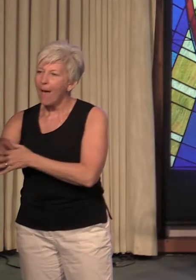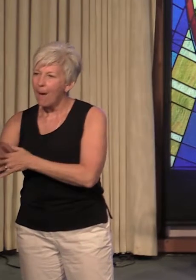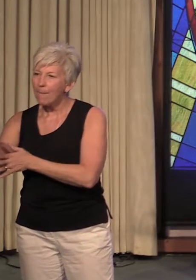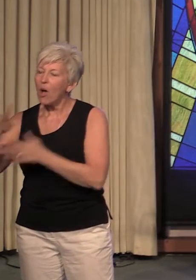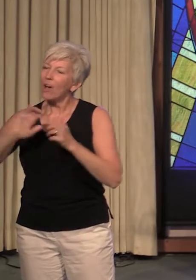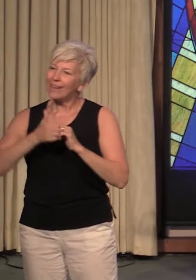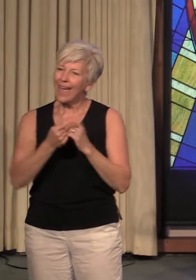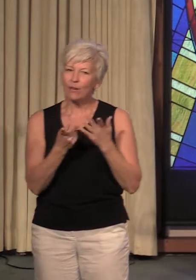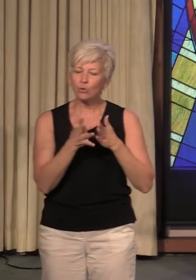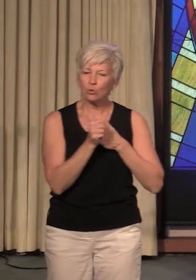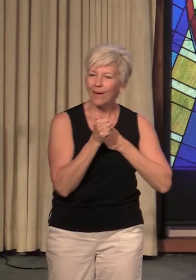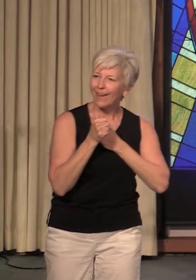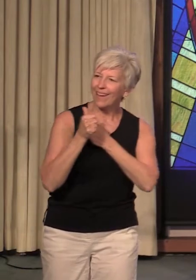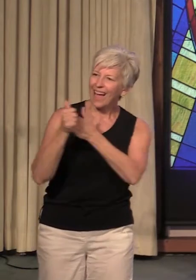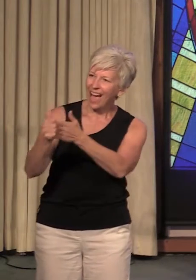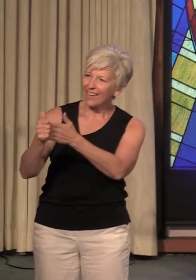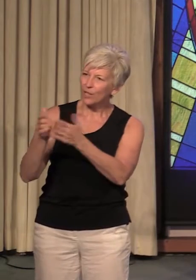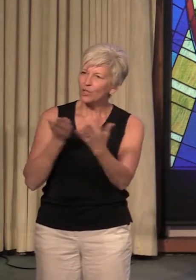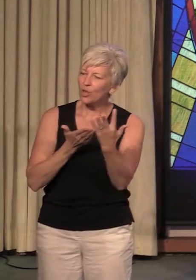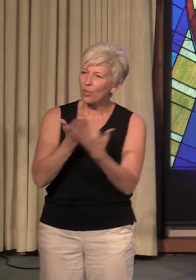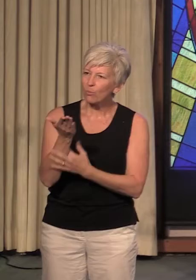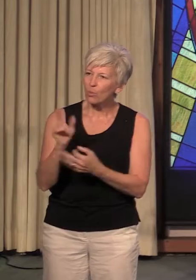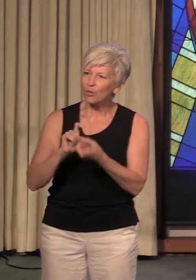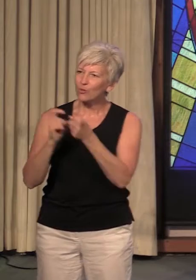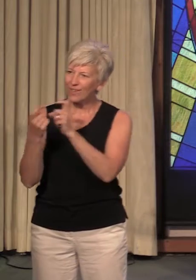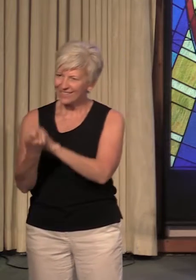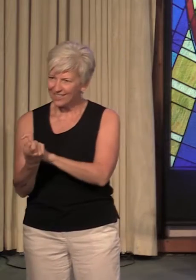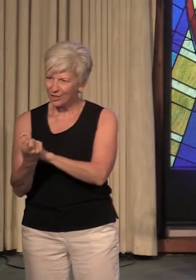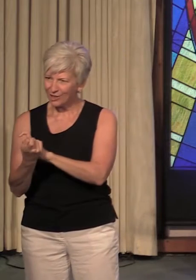guide us through the transitions in our own lives.